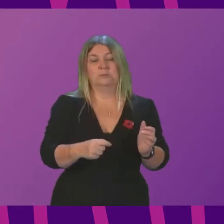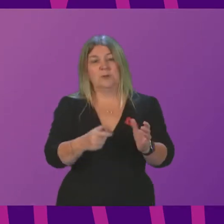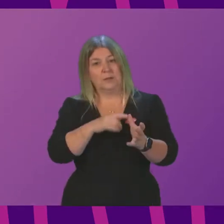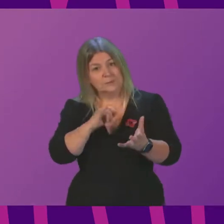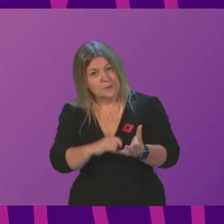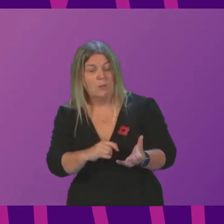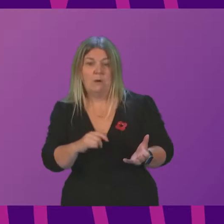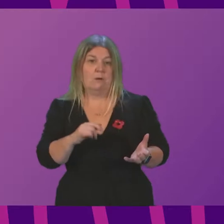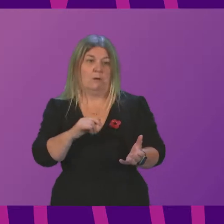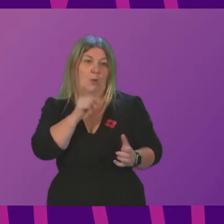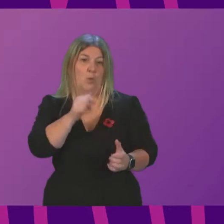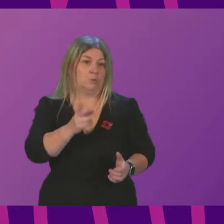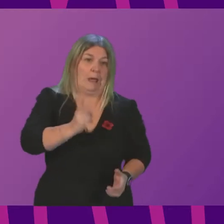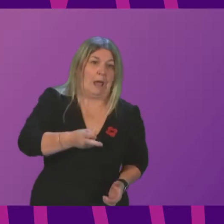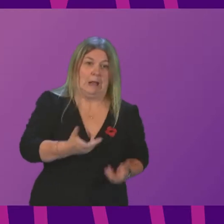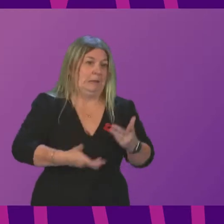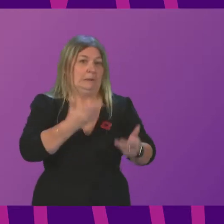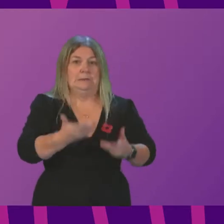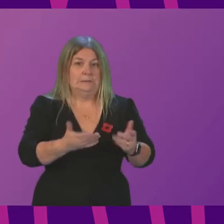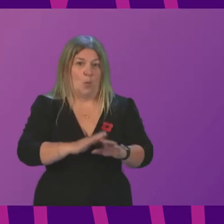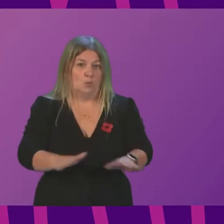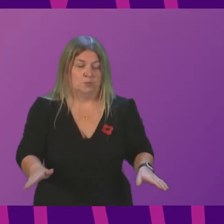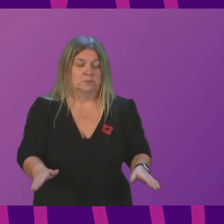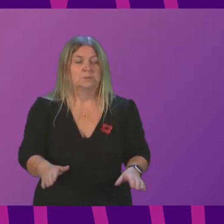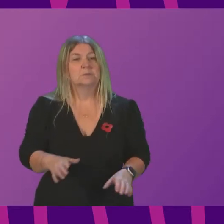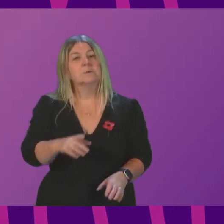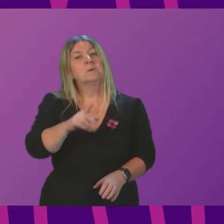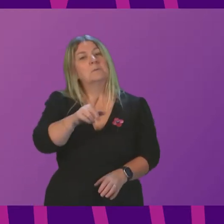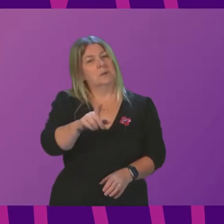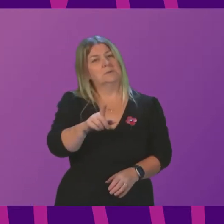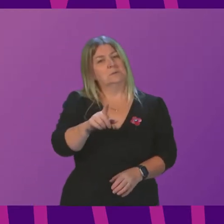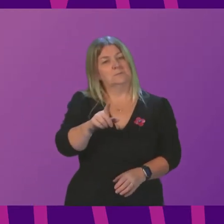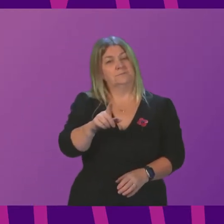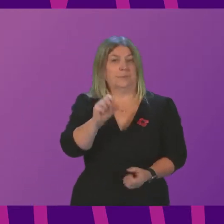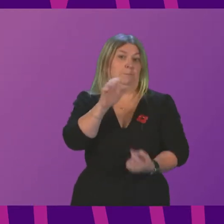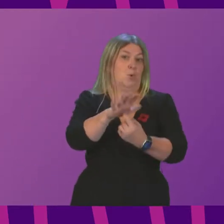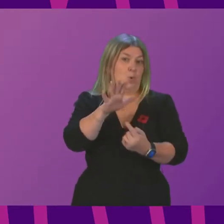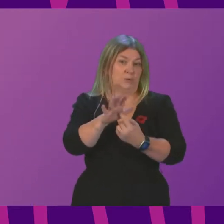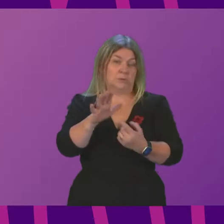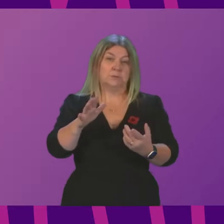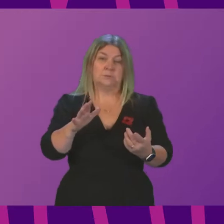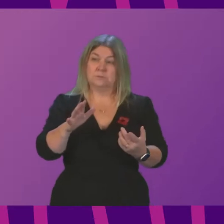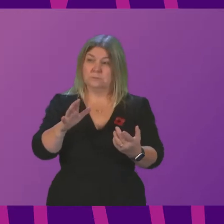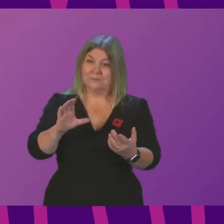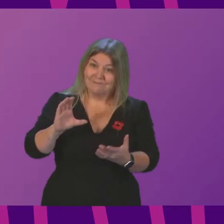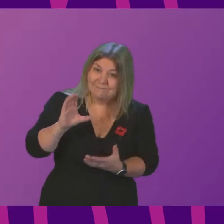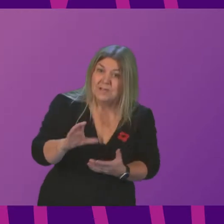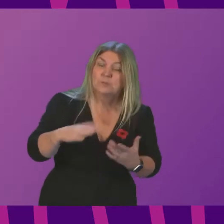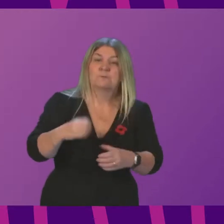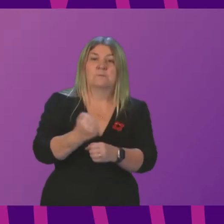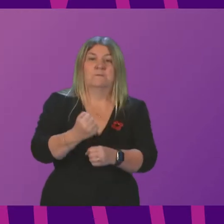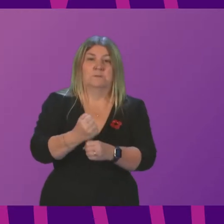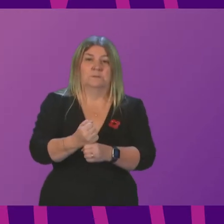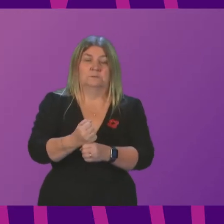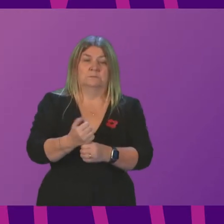again to Paul O'Kane. One of the important investments that we have made is the investment